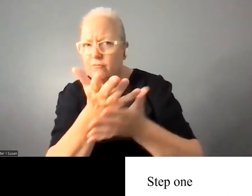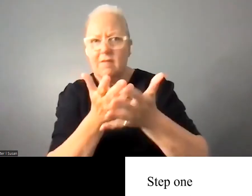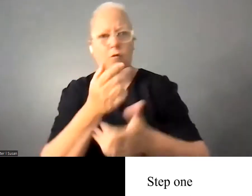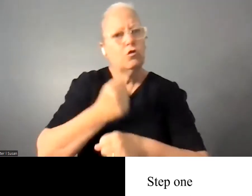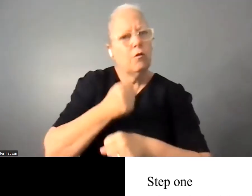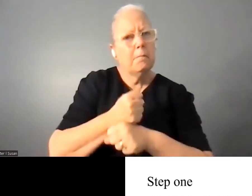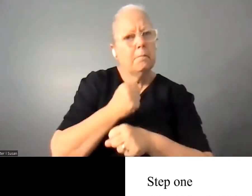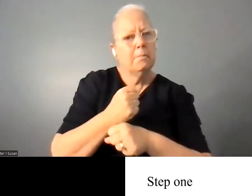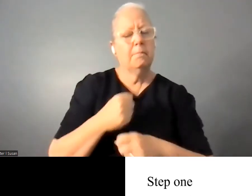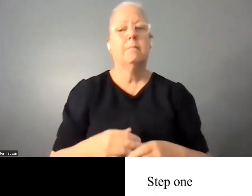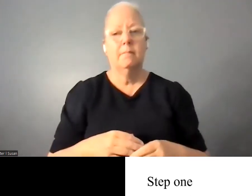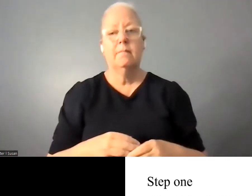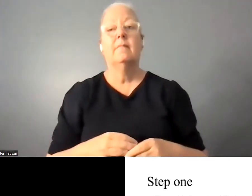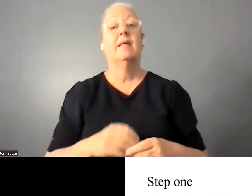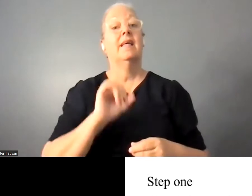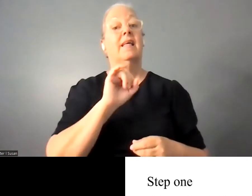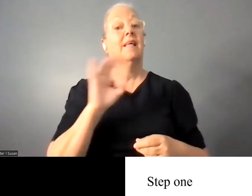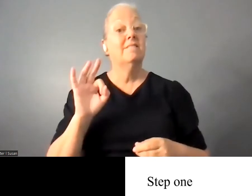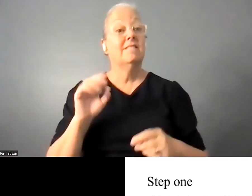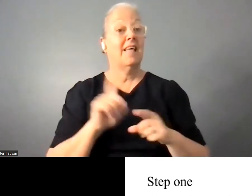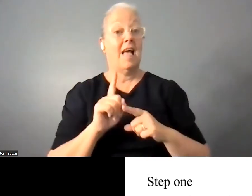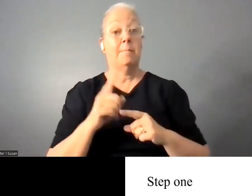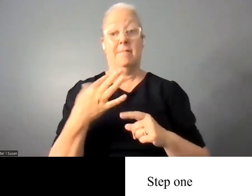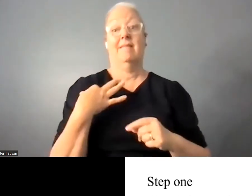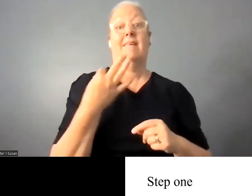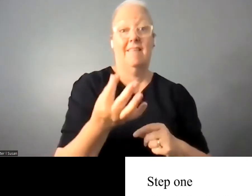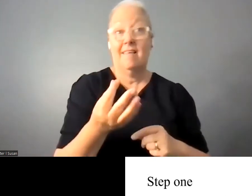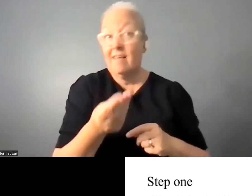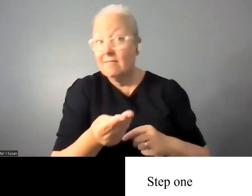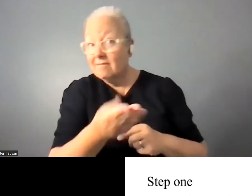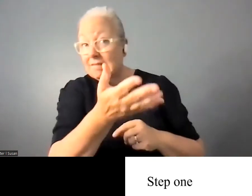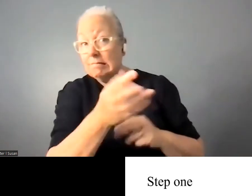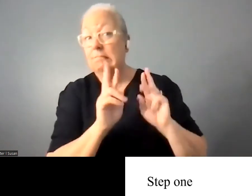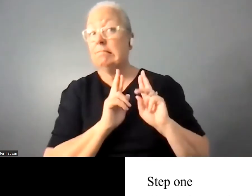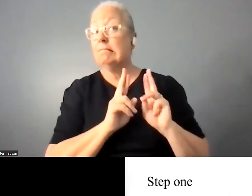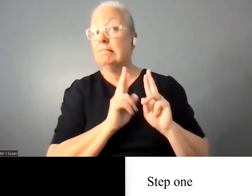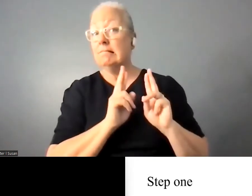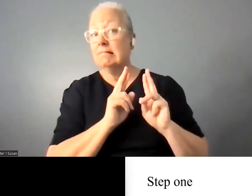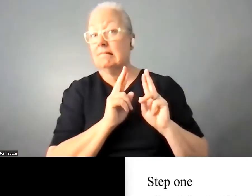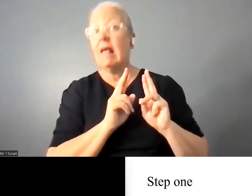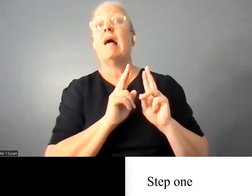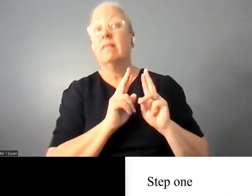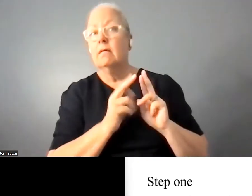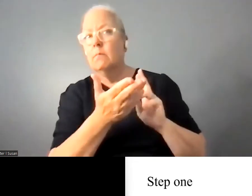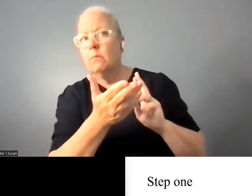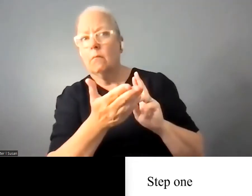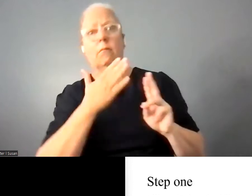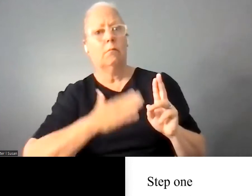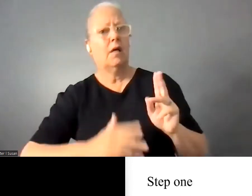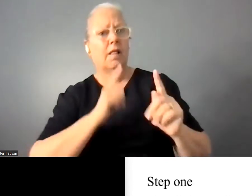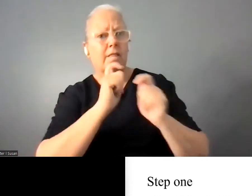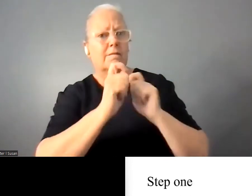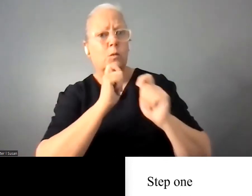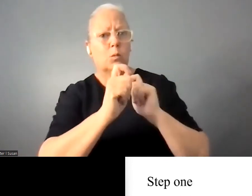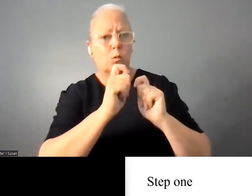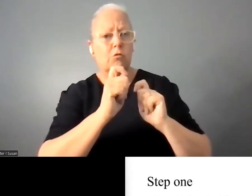get shortlisted, a person with disabilities get shortlisted, and they are being called